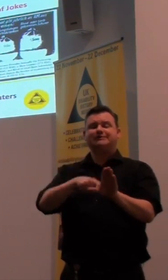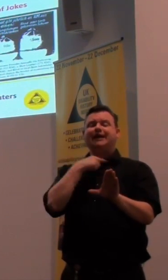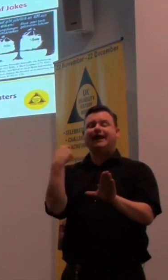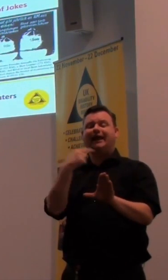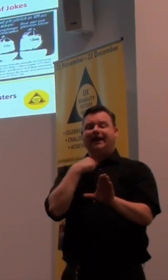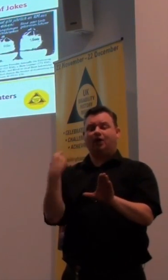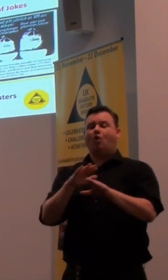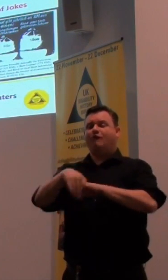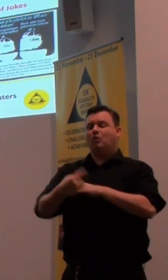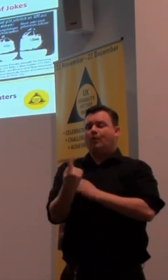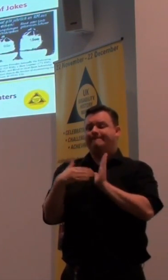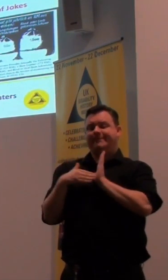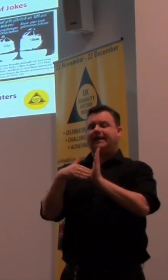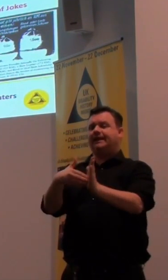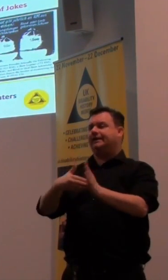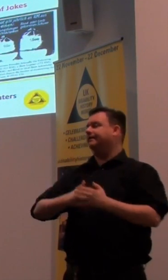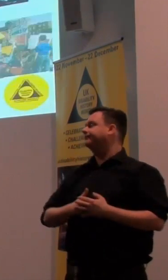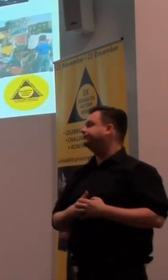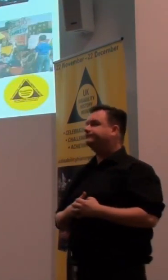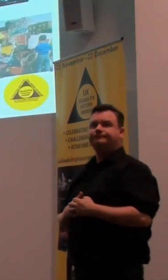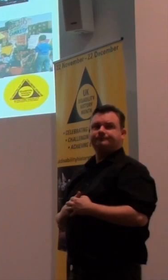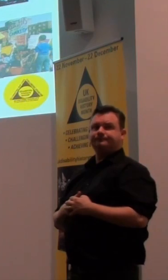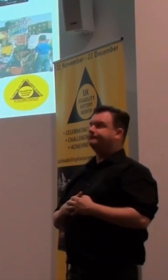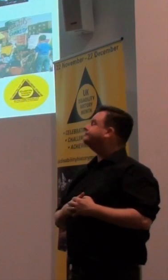more than one million over the greater German Reich.